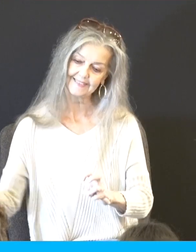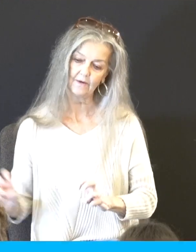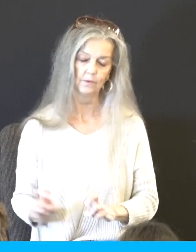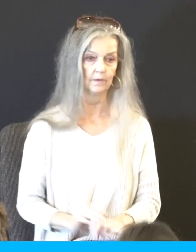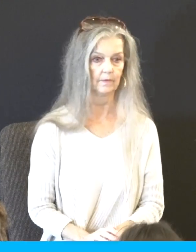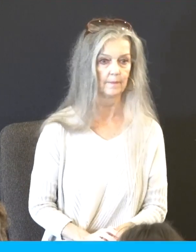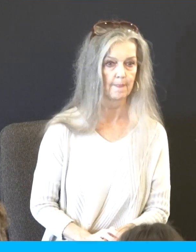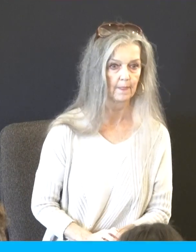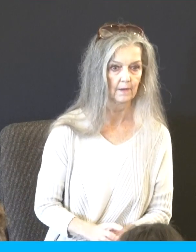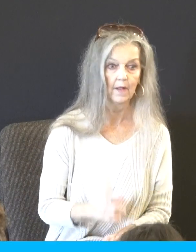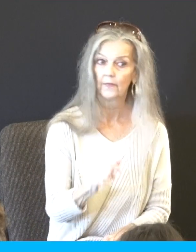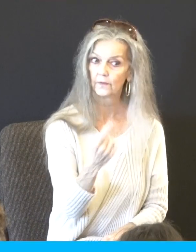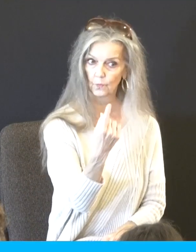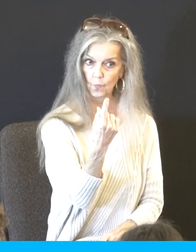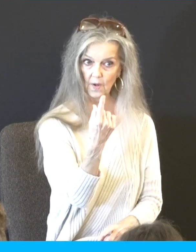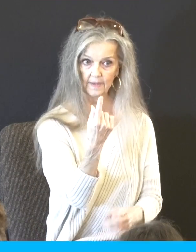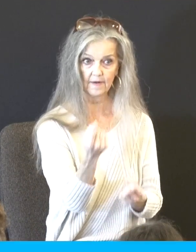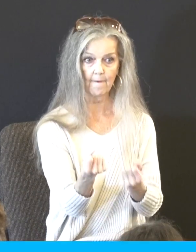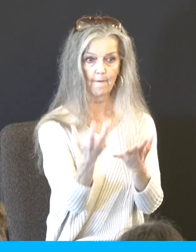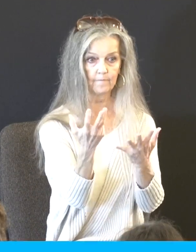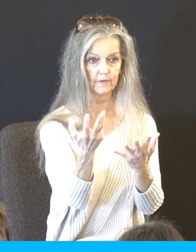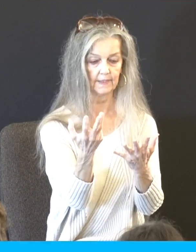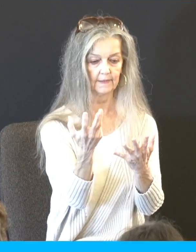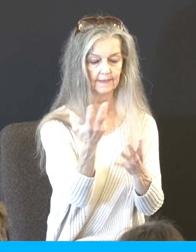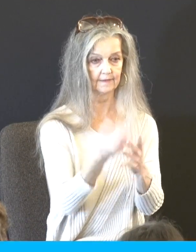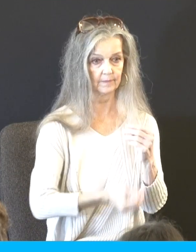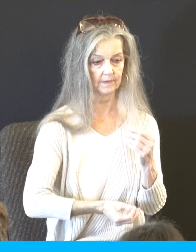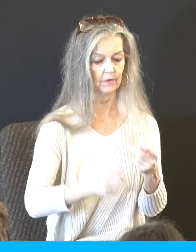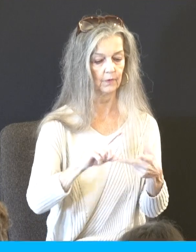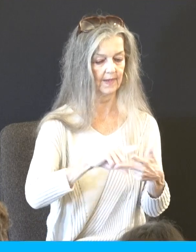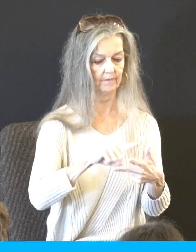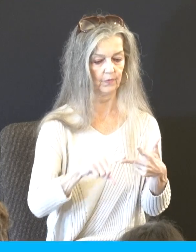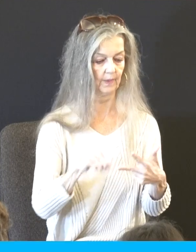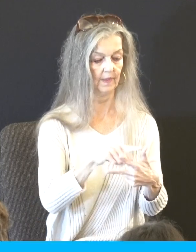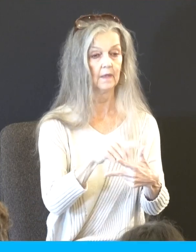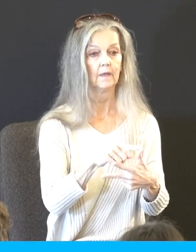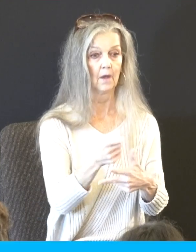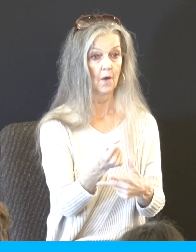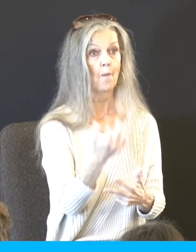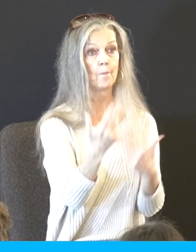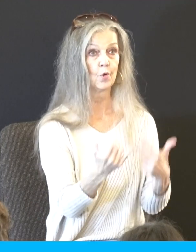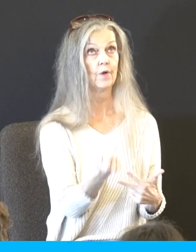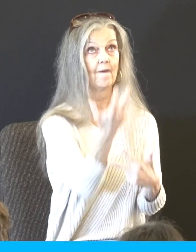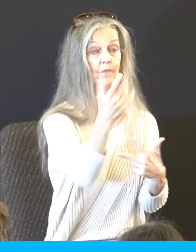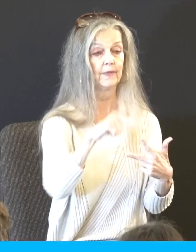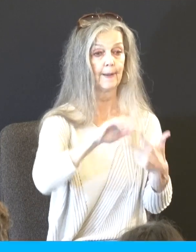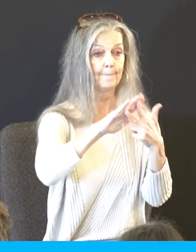missing? Burnt offering, peace offering, sin offering. See, once again, when